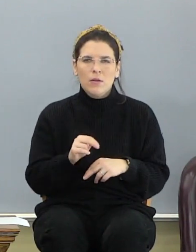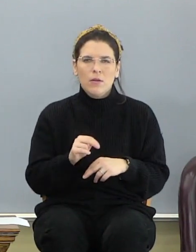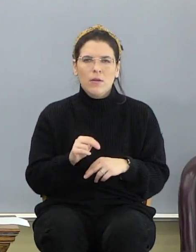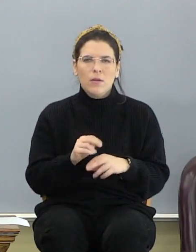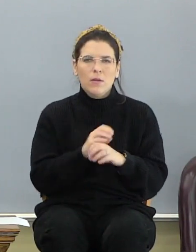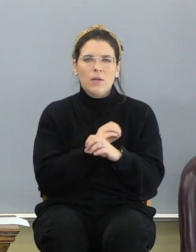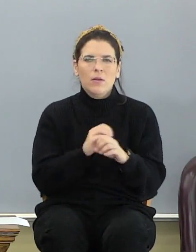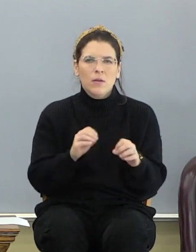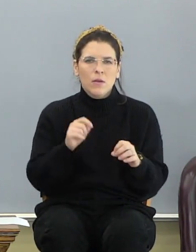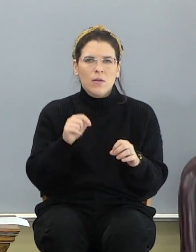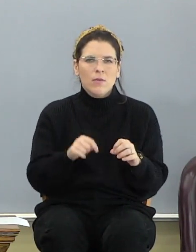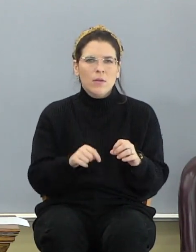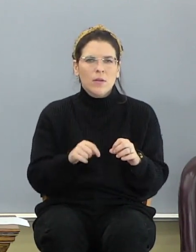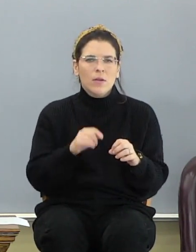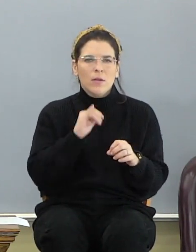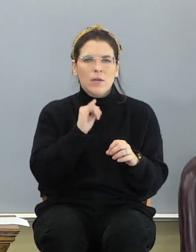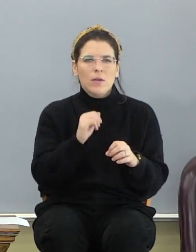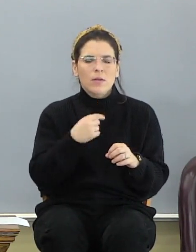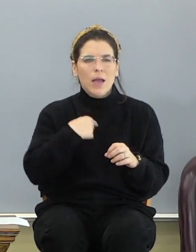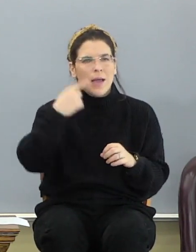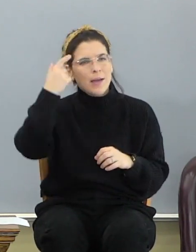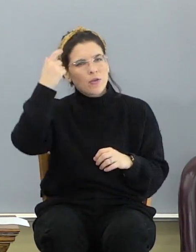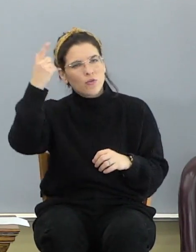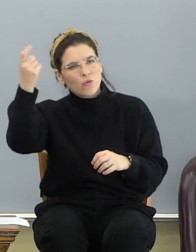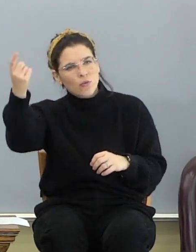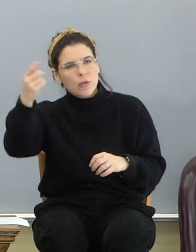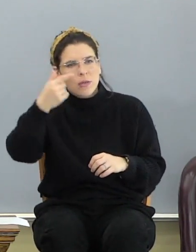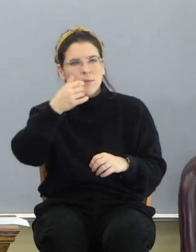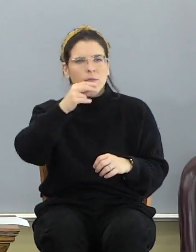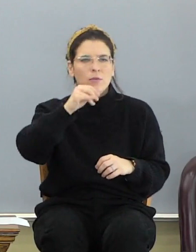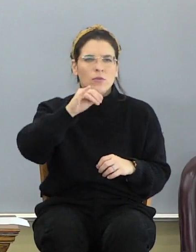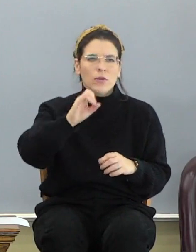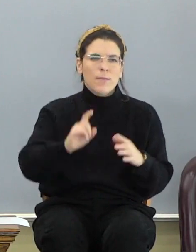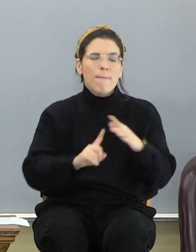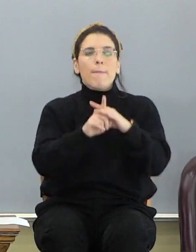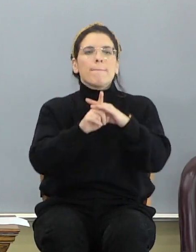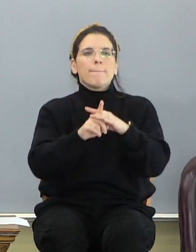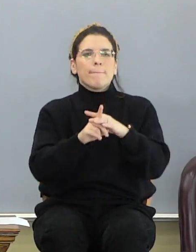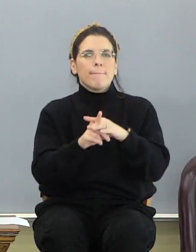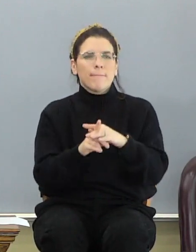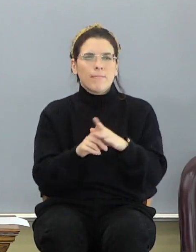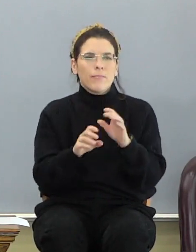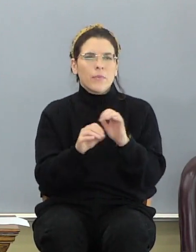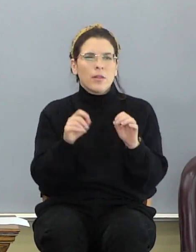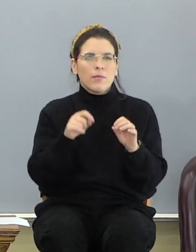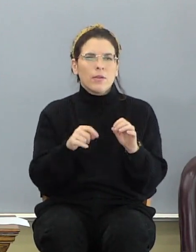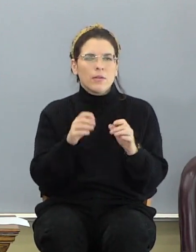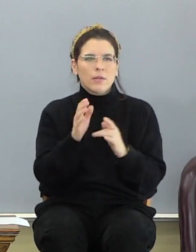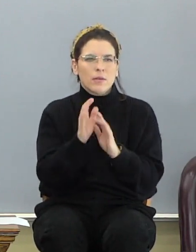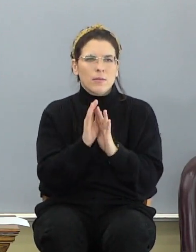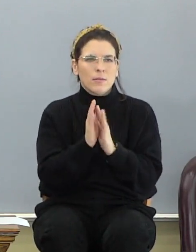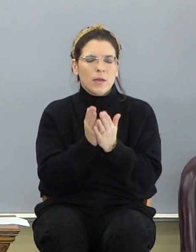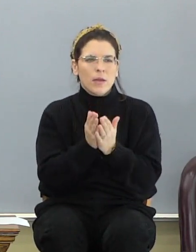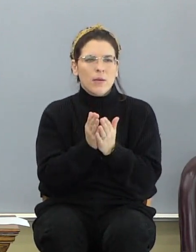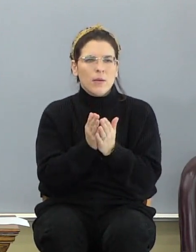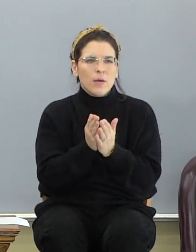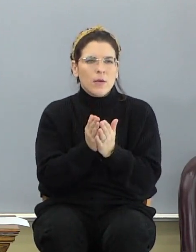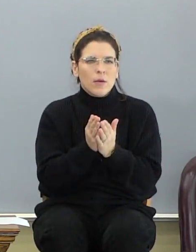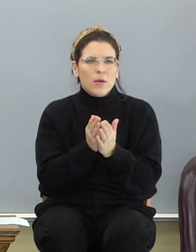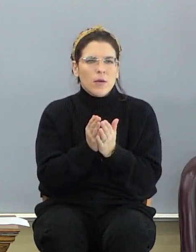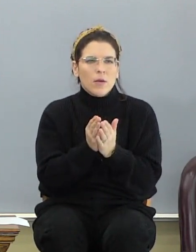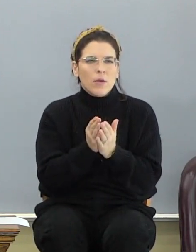None of this is the, I dream of Jeannie, and it appears. None of this in the Bible is